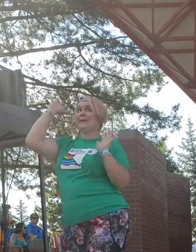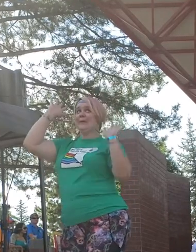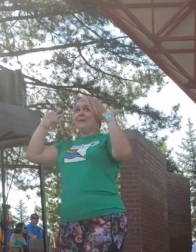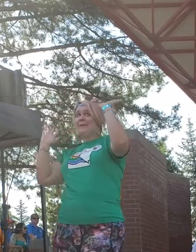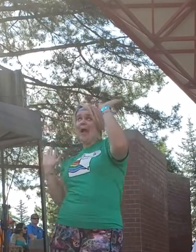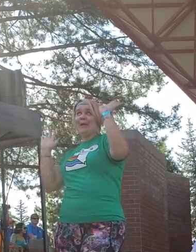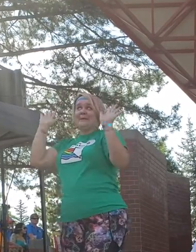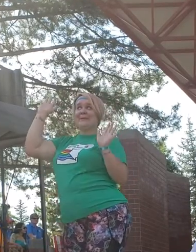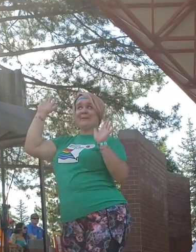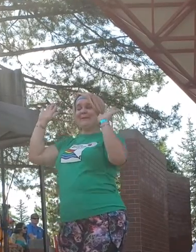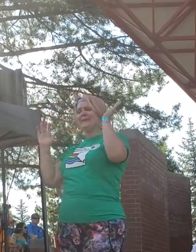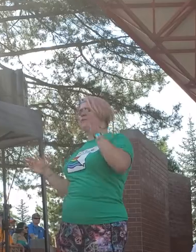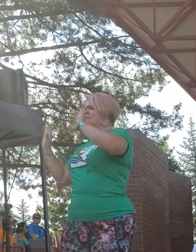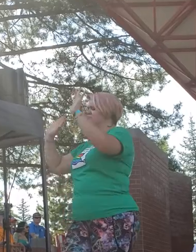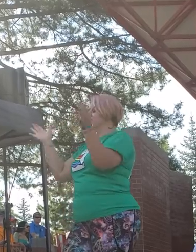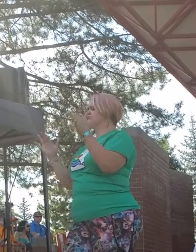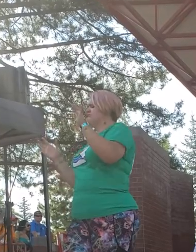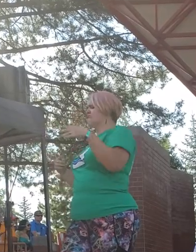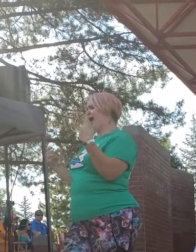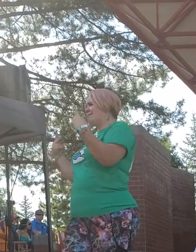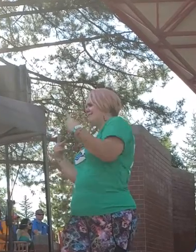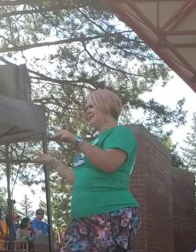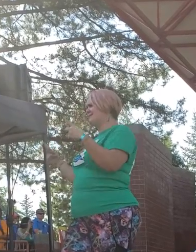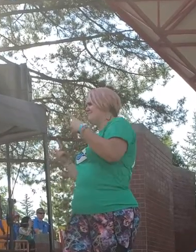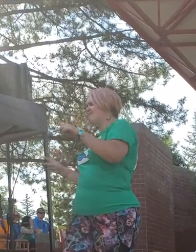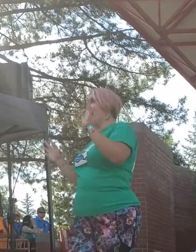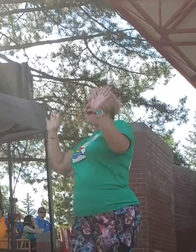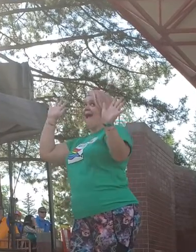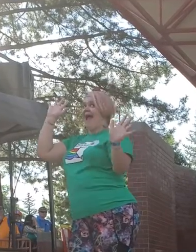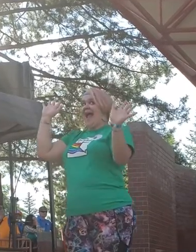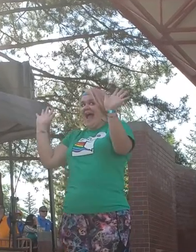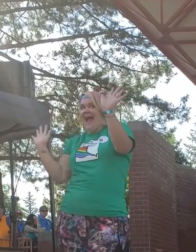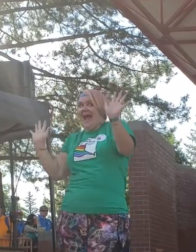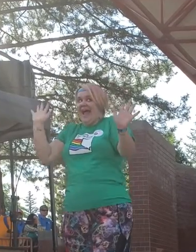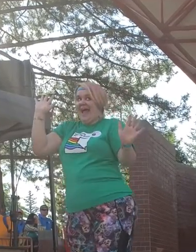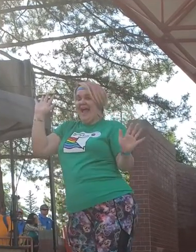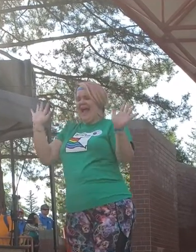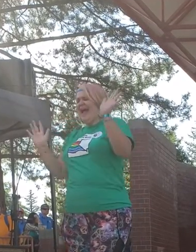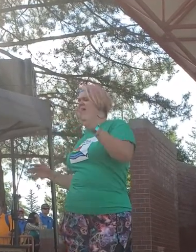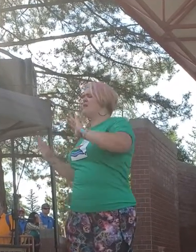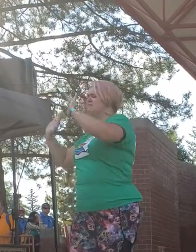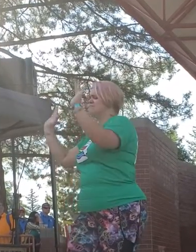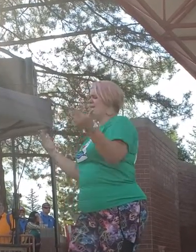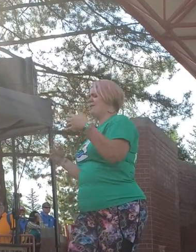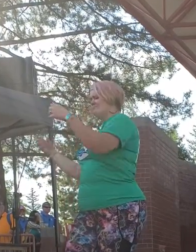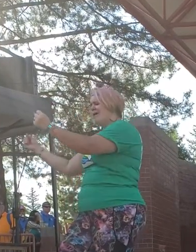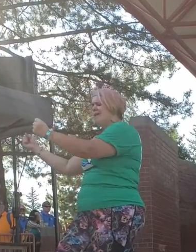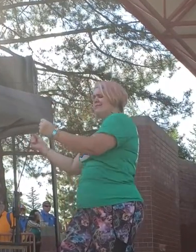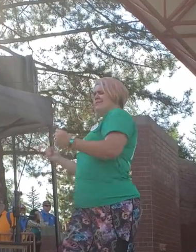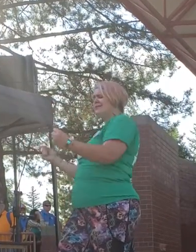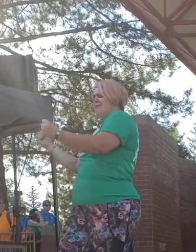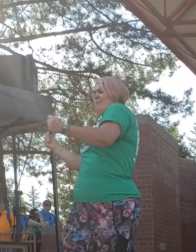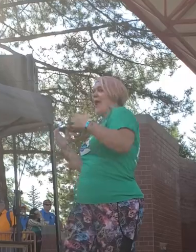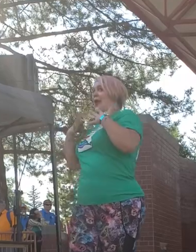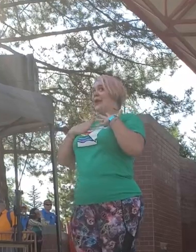Ooh, ooh, ooh Come on Barbie, let's go Barbie Ah, ah, ah, yeah Come on Barbie, let's go Barbie